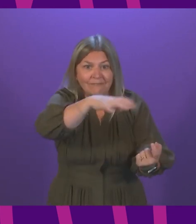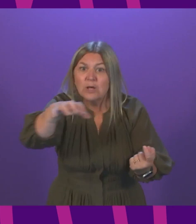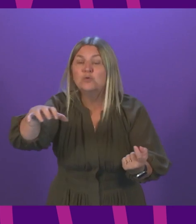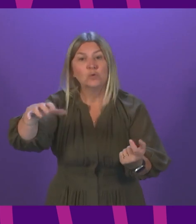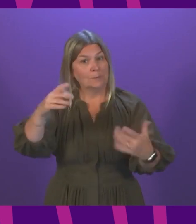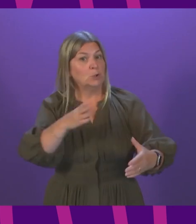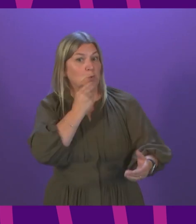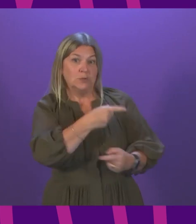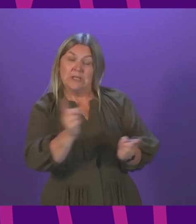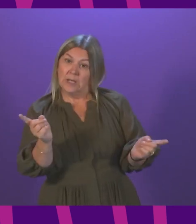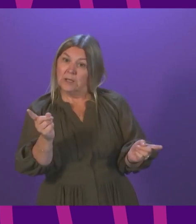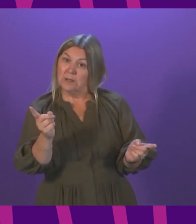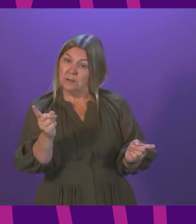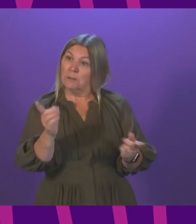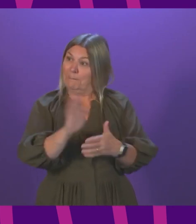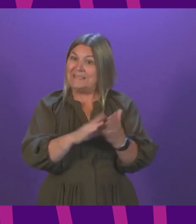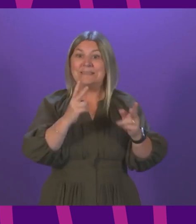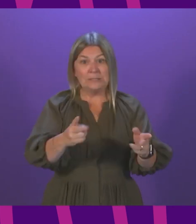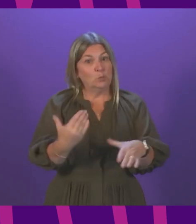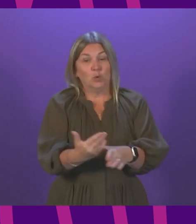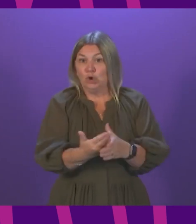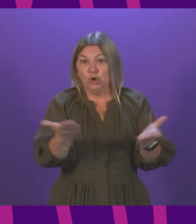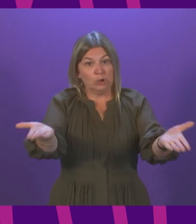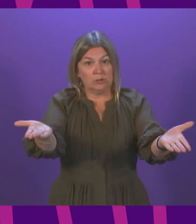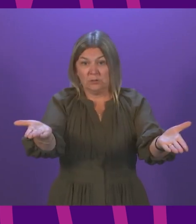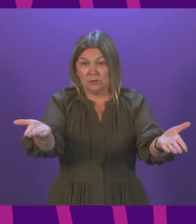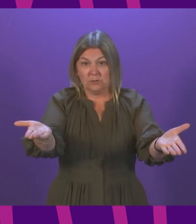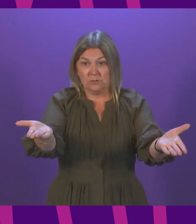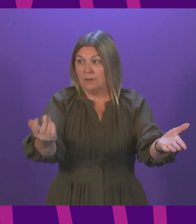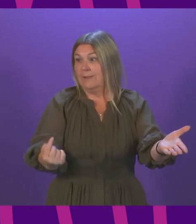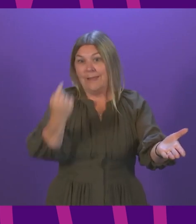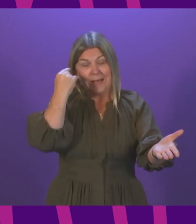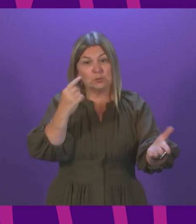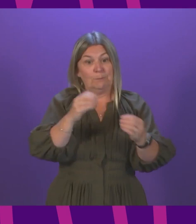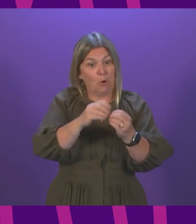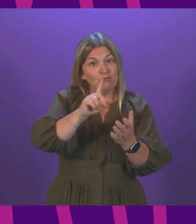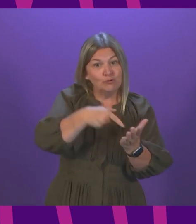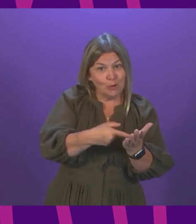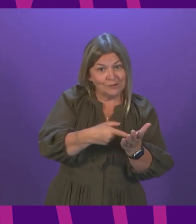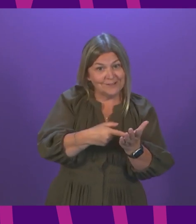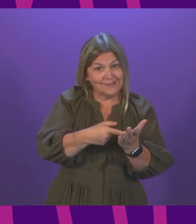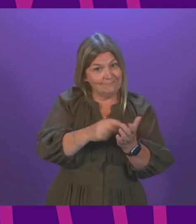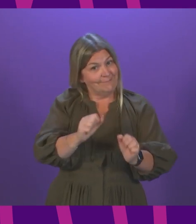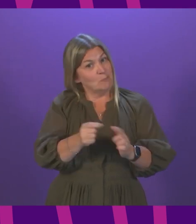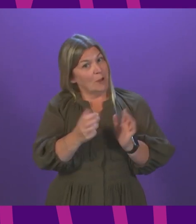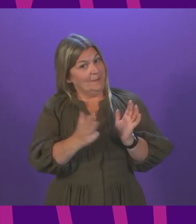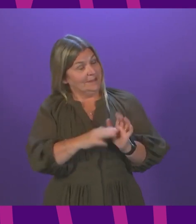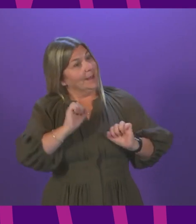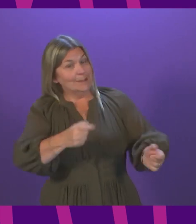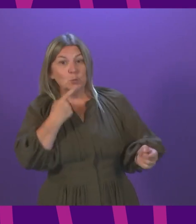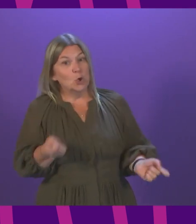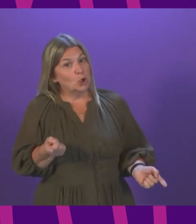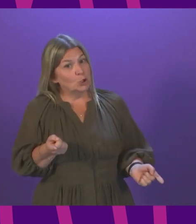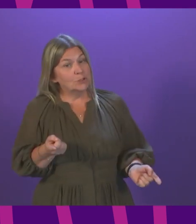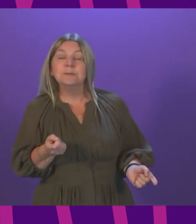People have been making the system work. Those are the words just last week of Boris Johnson, the Prime Minister. So we are being